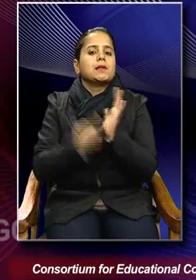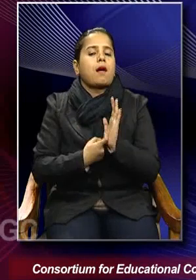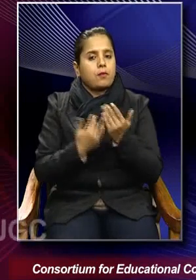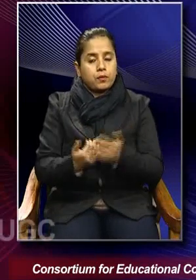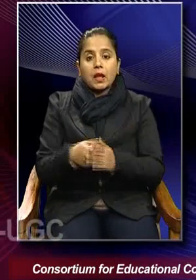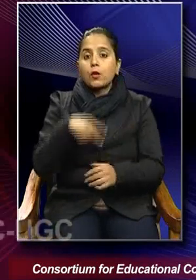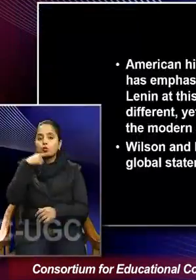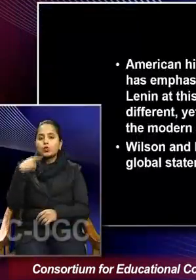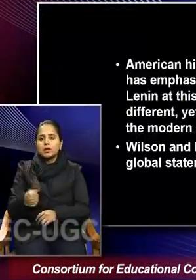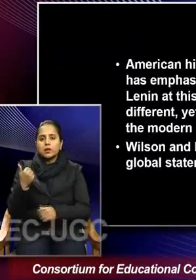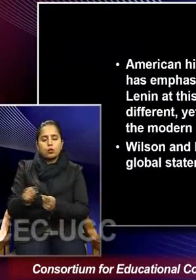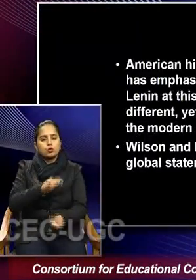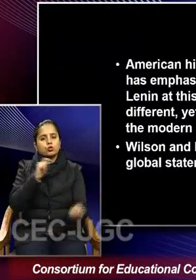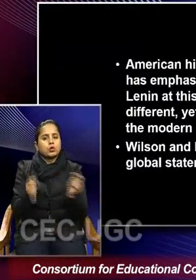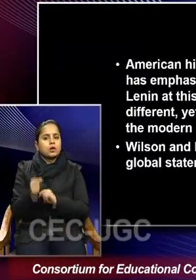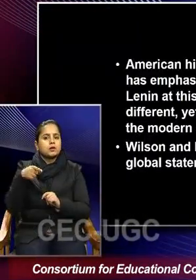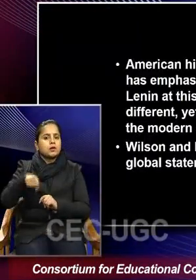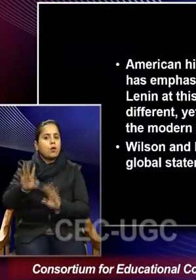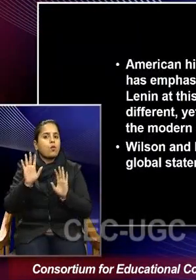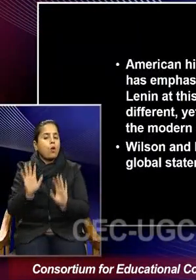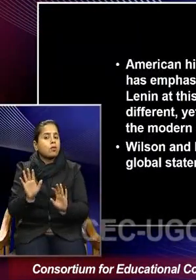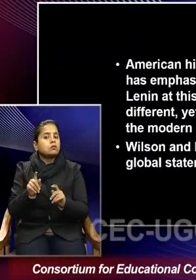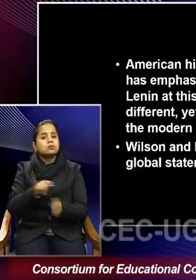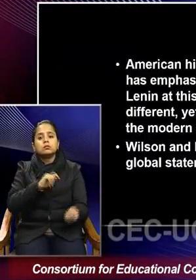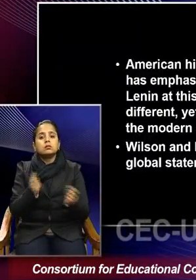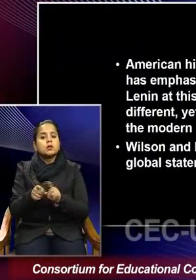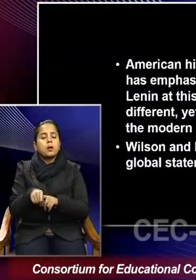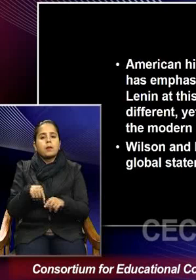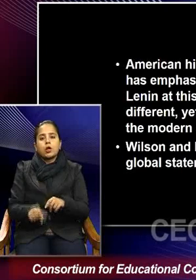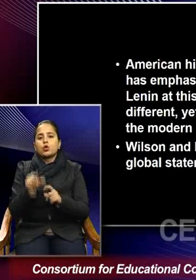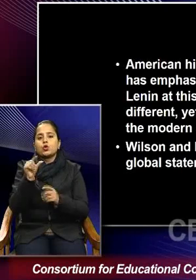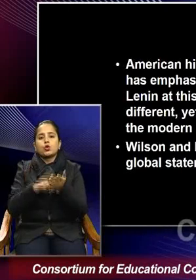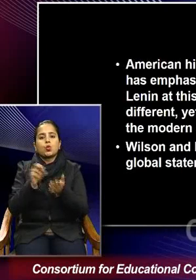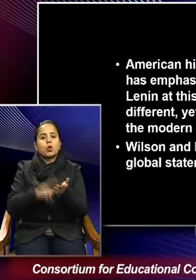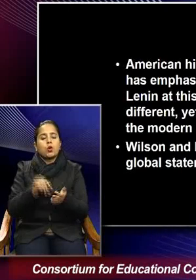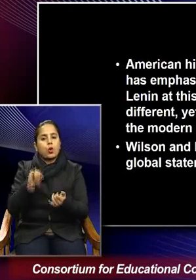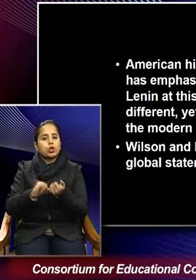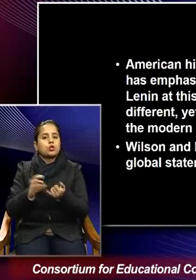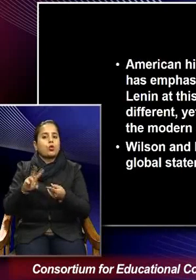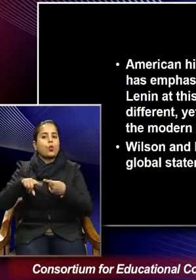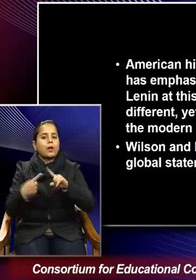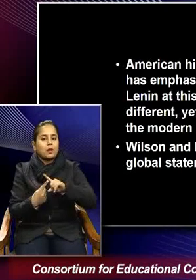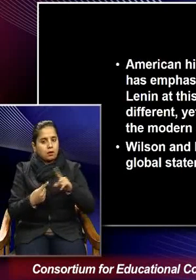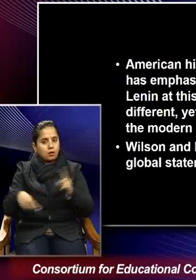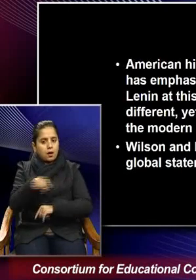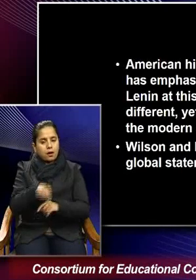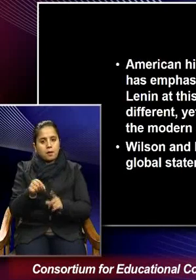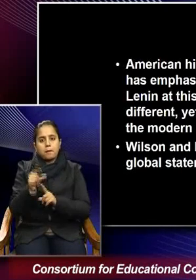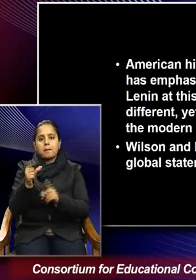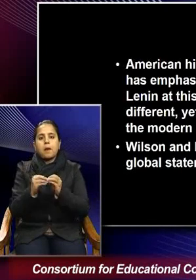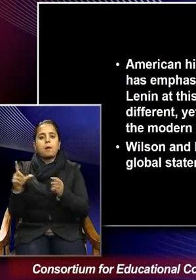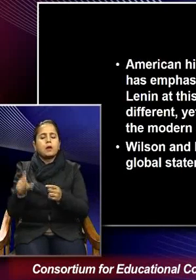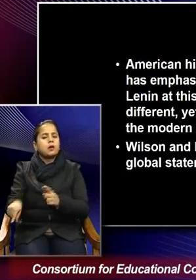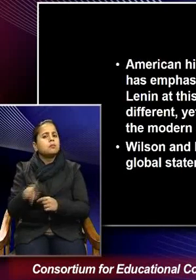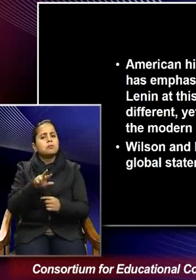Russia has transformed itself into the Union of Soviet Socialist Republic. And it stands